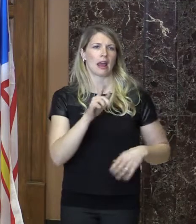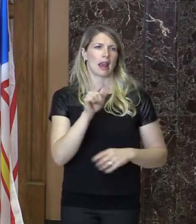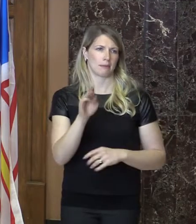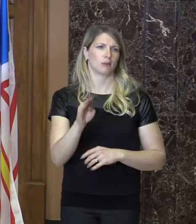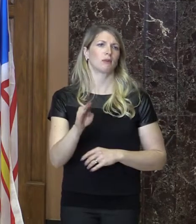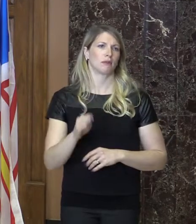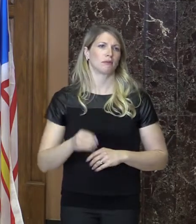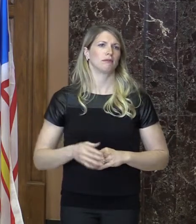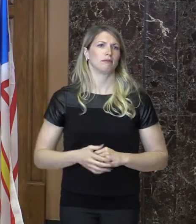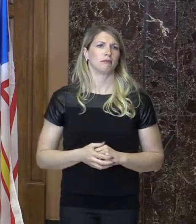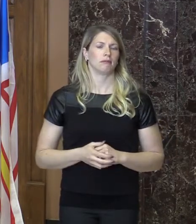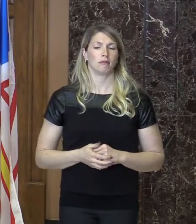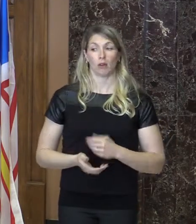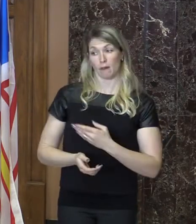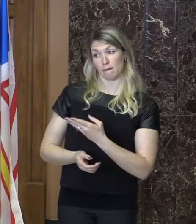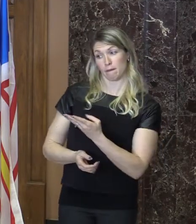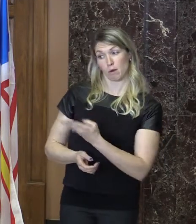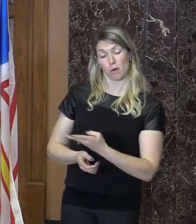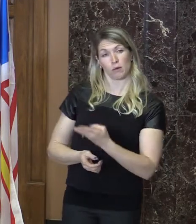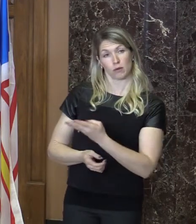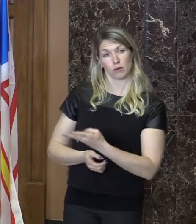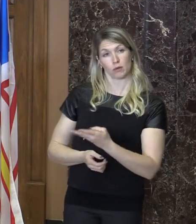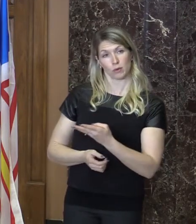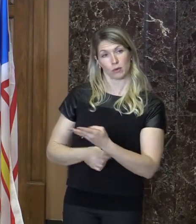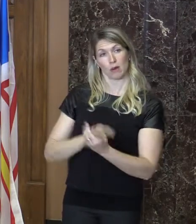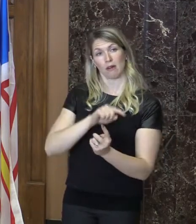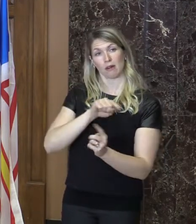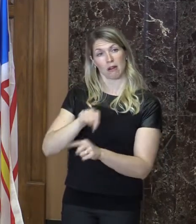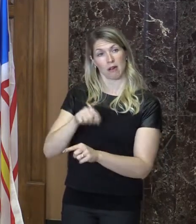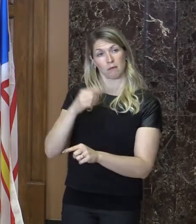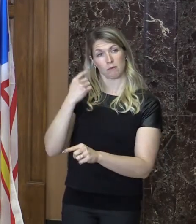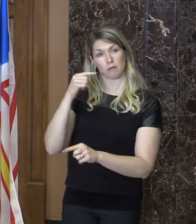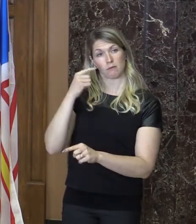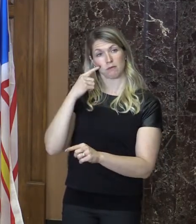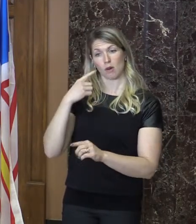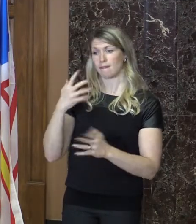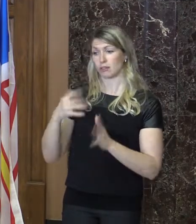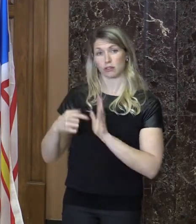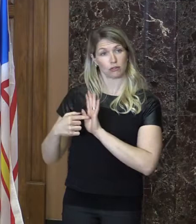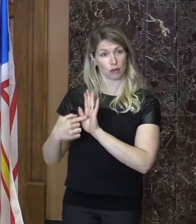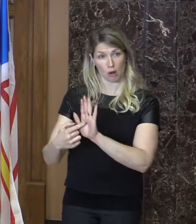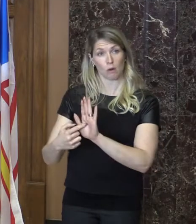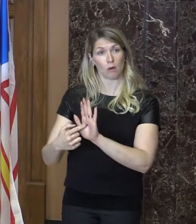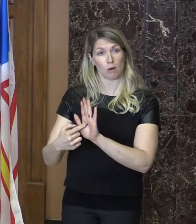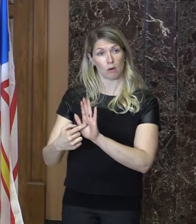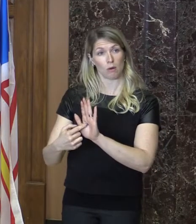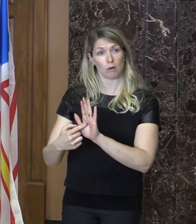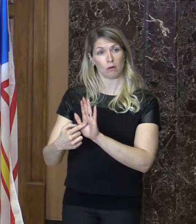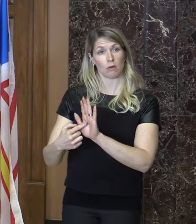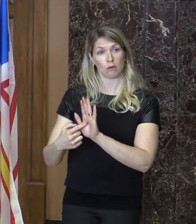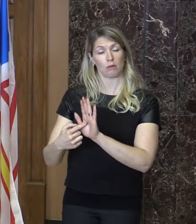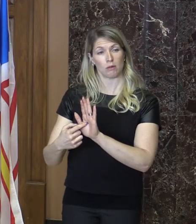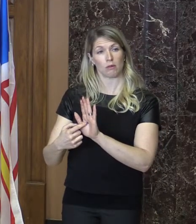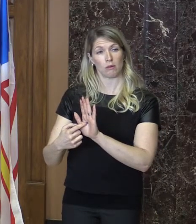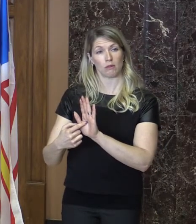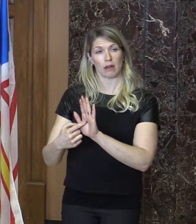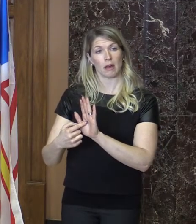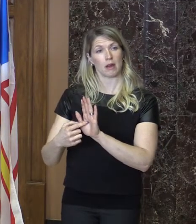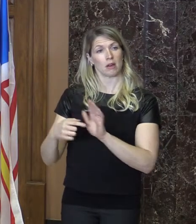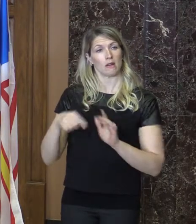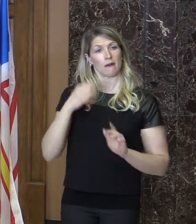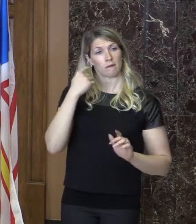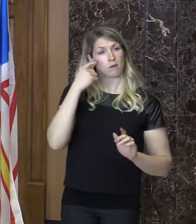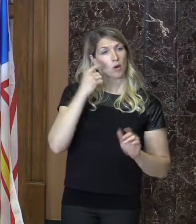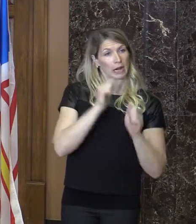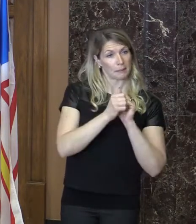The four of you are here today because you have already demonstrated your commitment to your chosen sports and an active lifestyle.